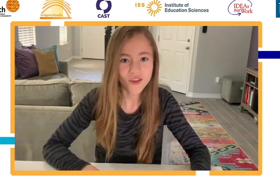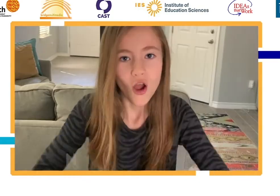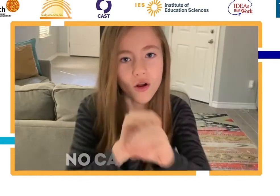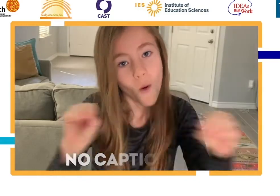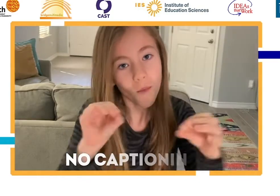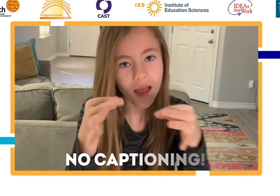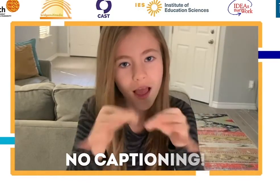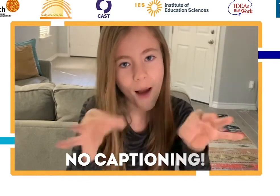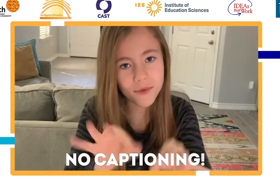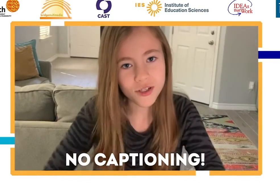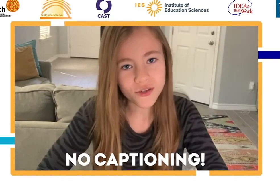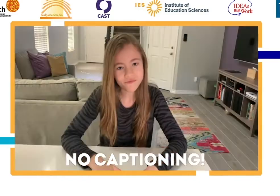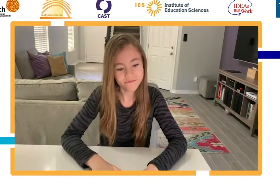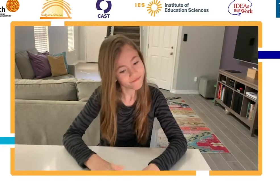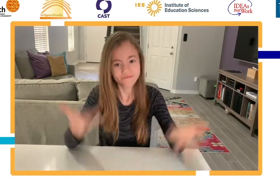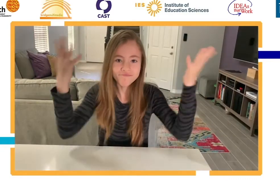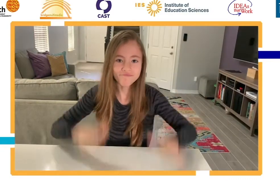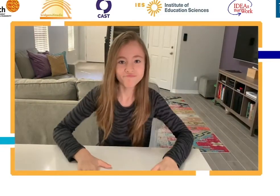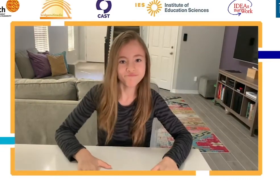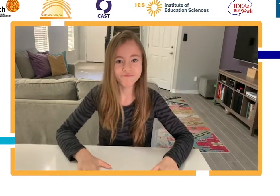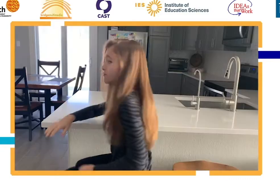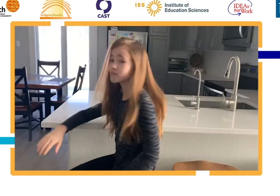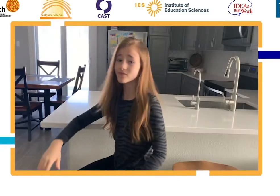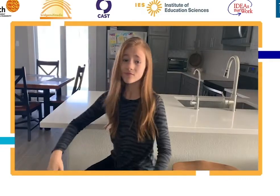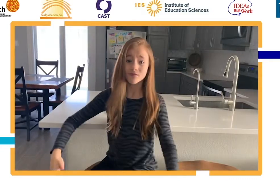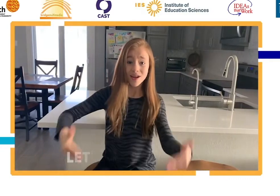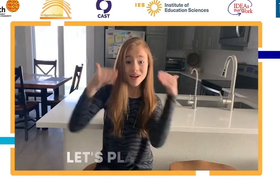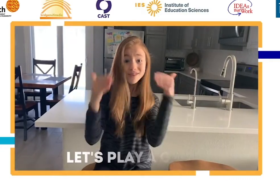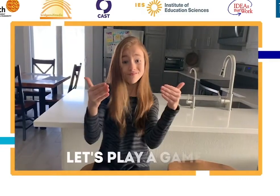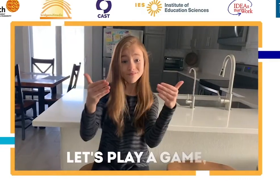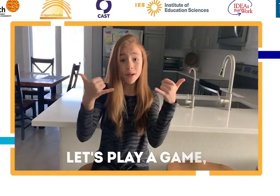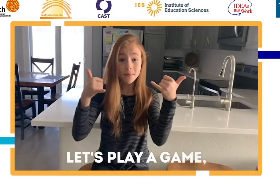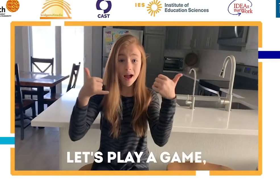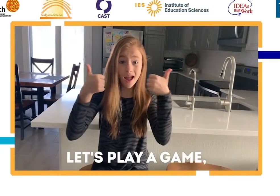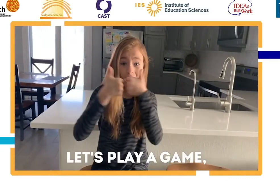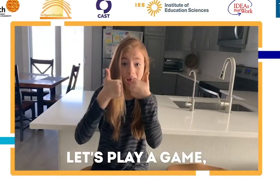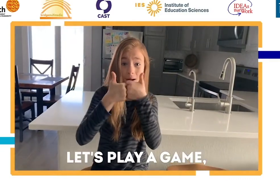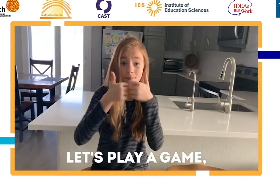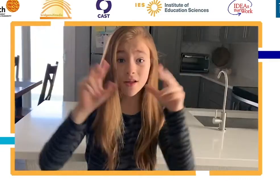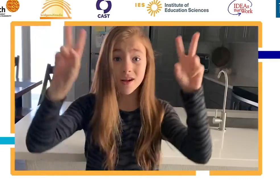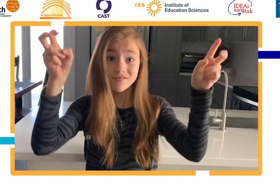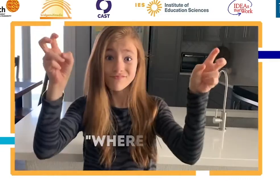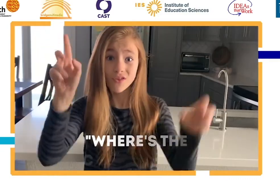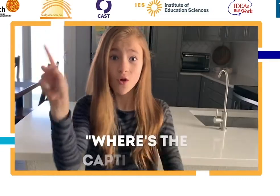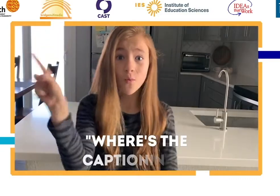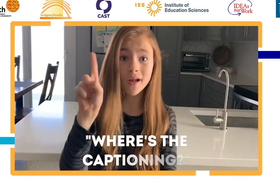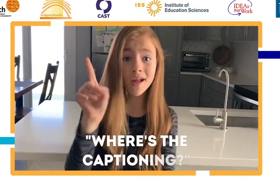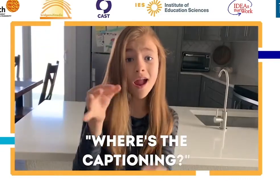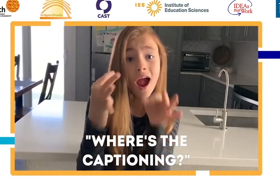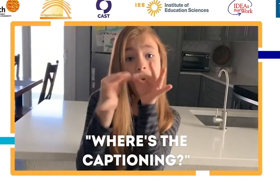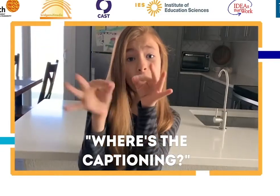No captioning. Let's play a game. Where's the captioning?